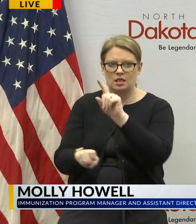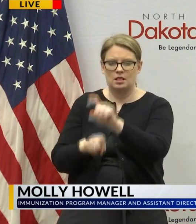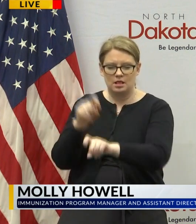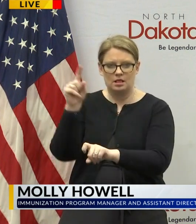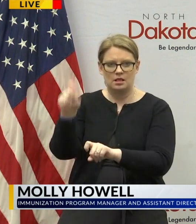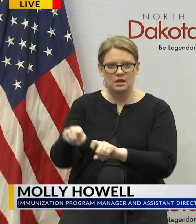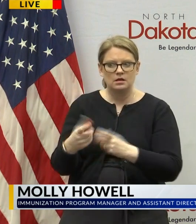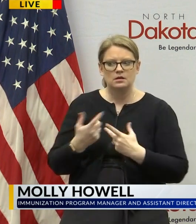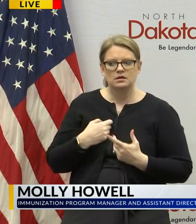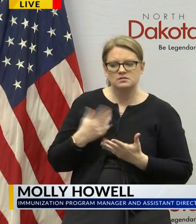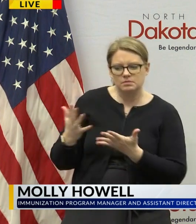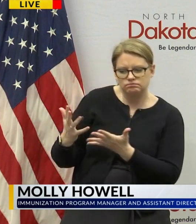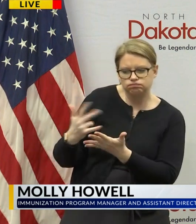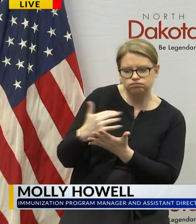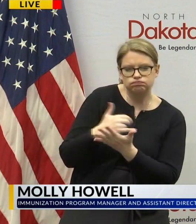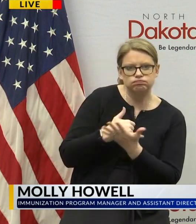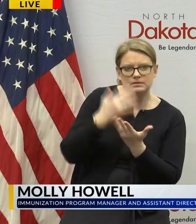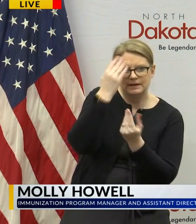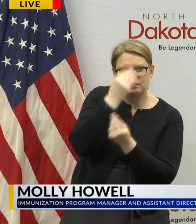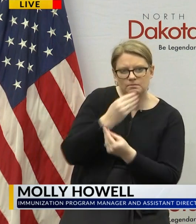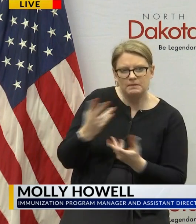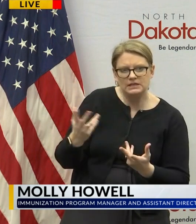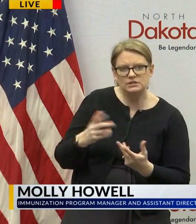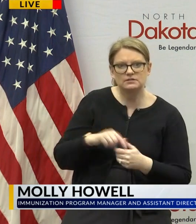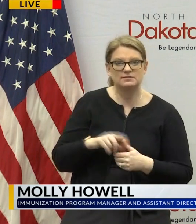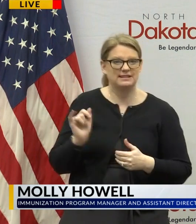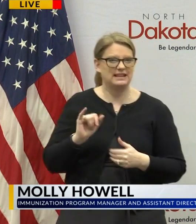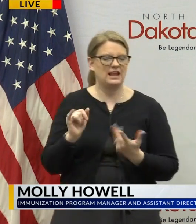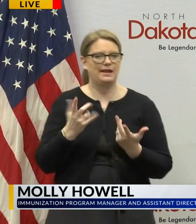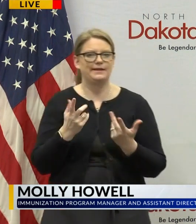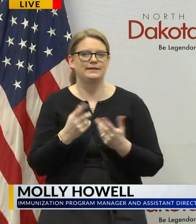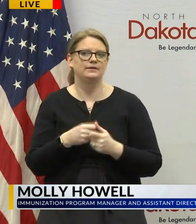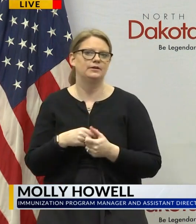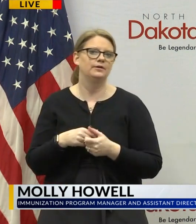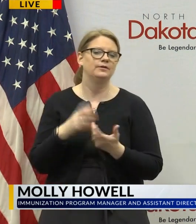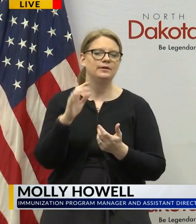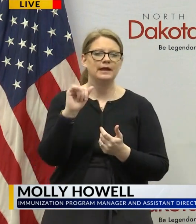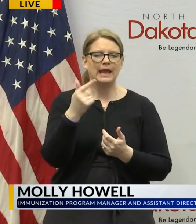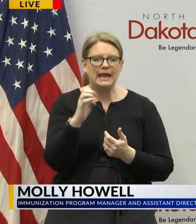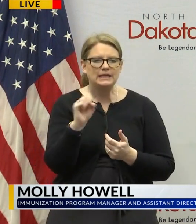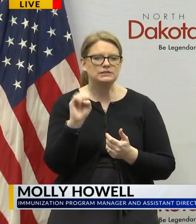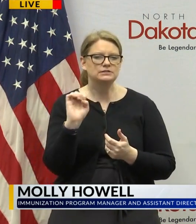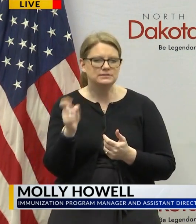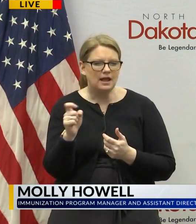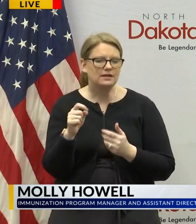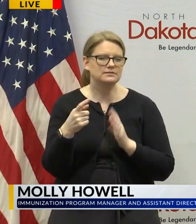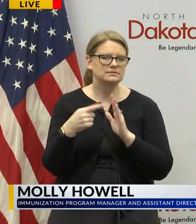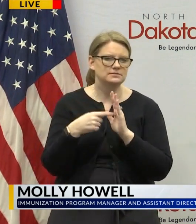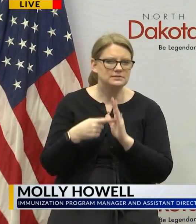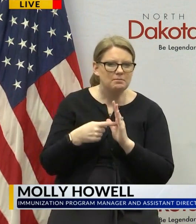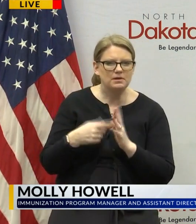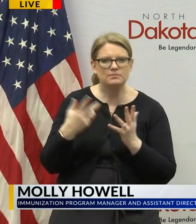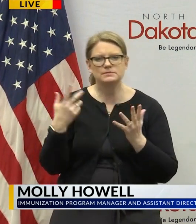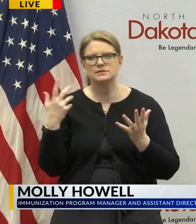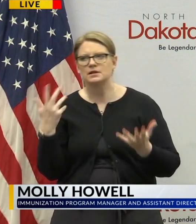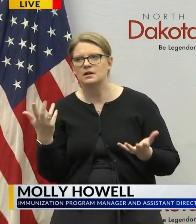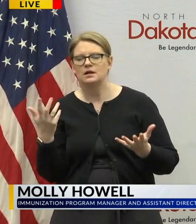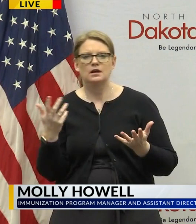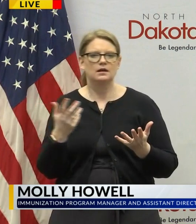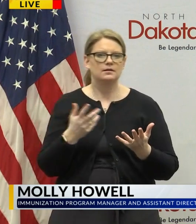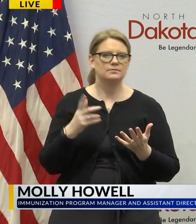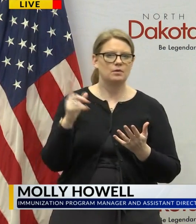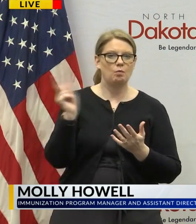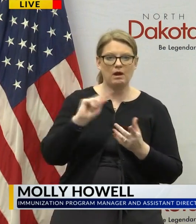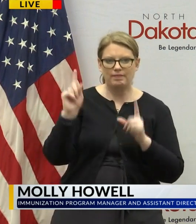information from the person including basic demographics but also what symptoms they've had where